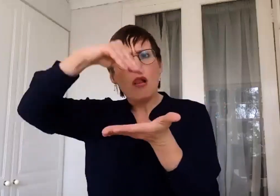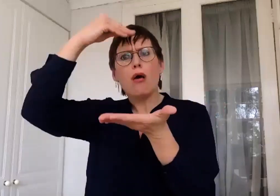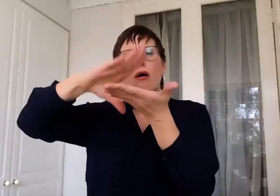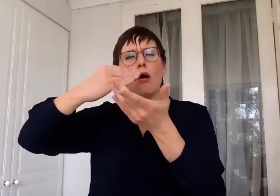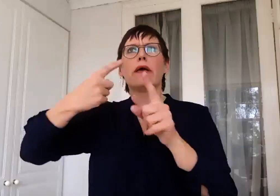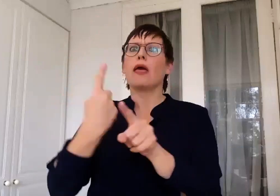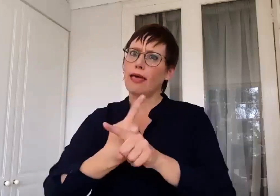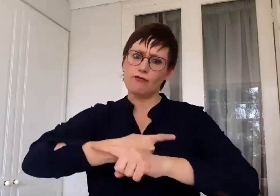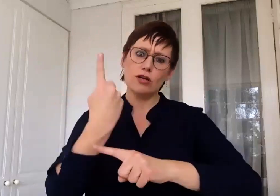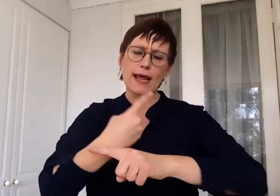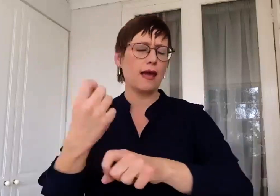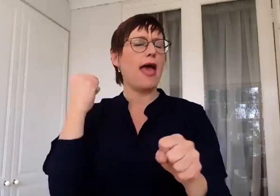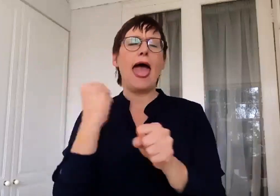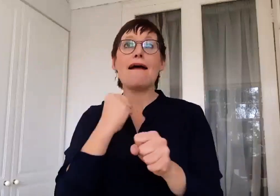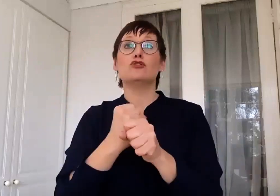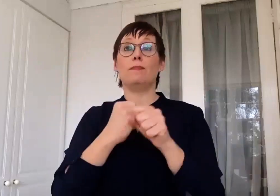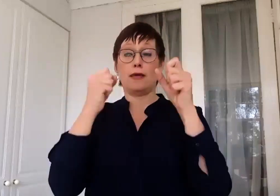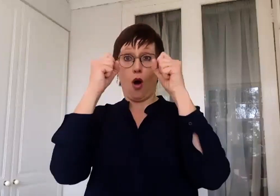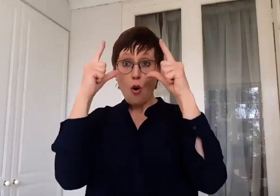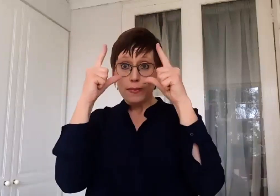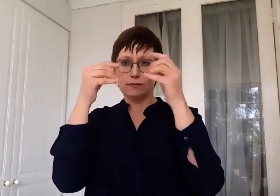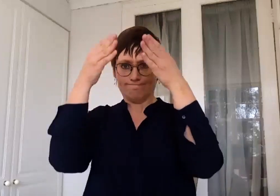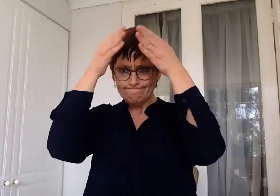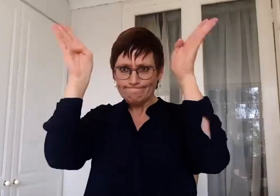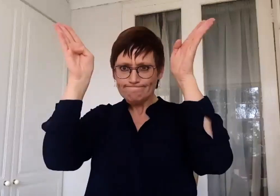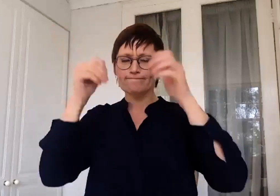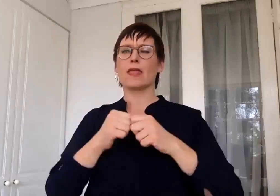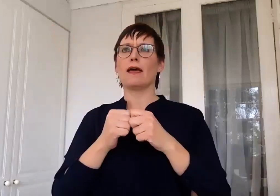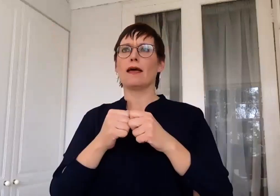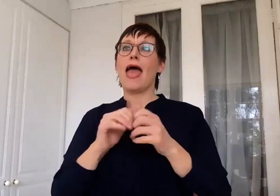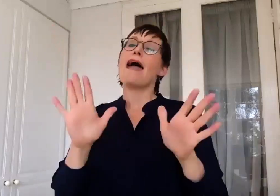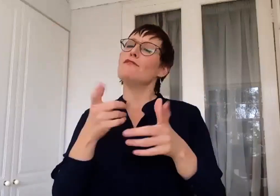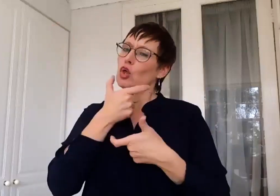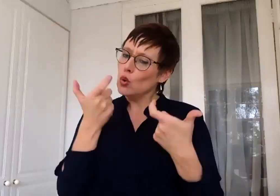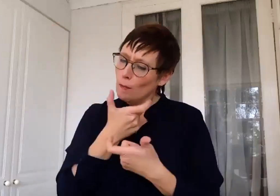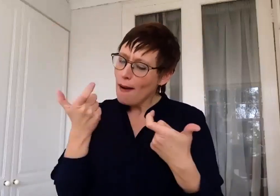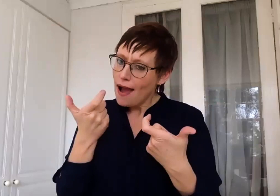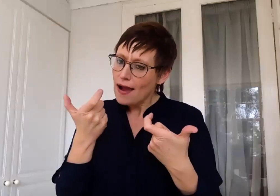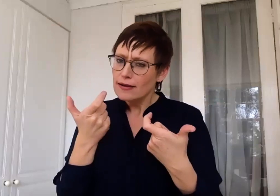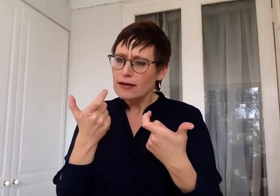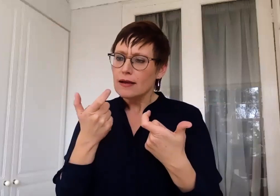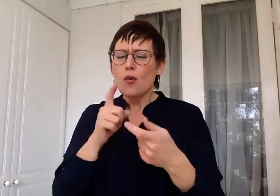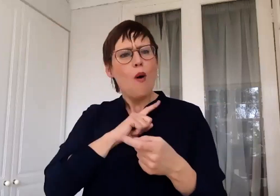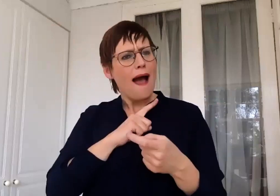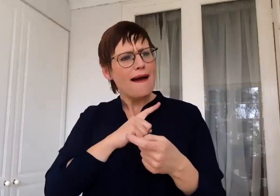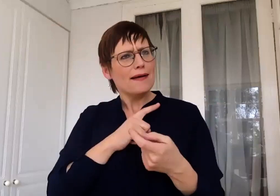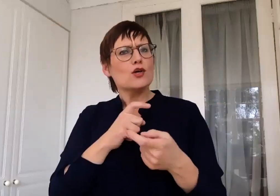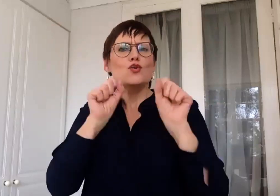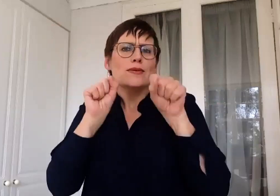has to be teachable, have a good sense of humor and not be embarrassed to make a fool of yourself. So as with non